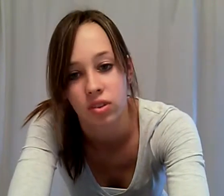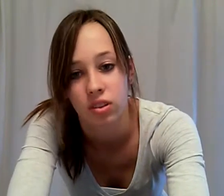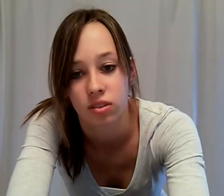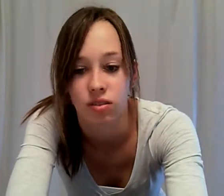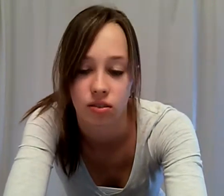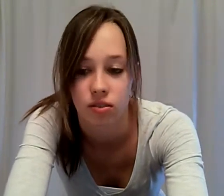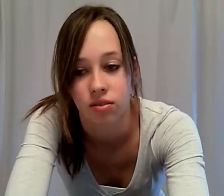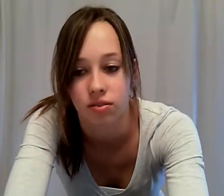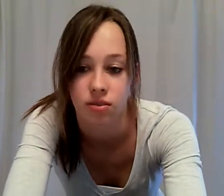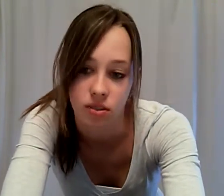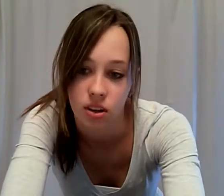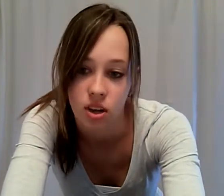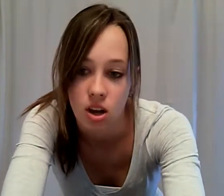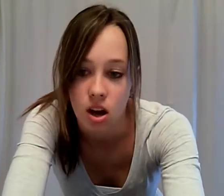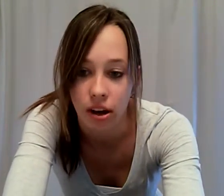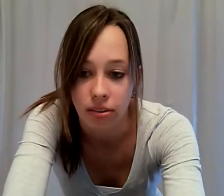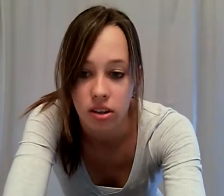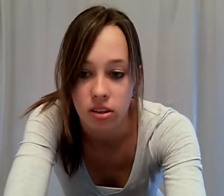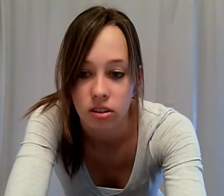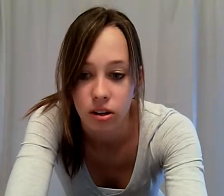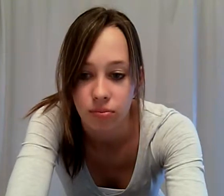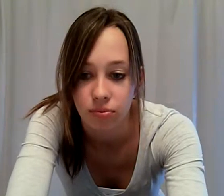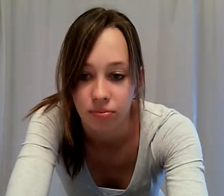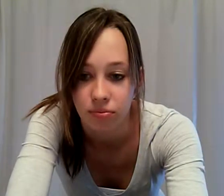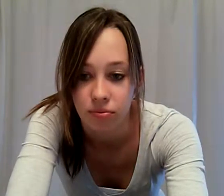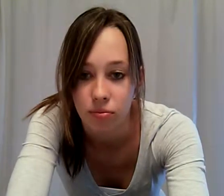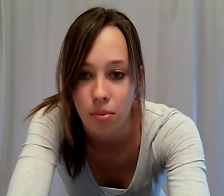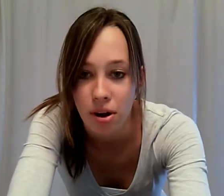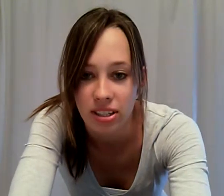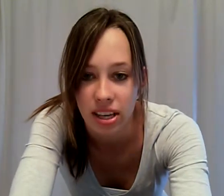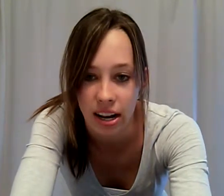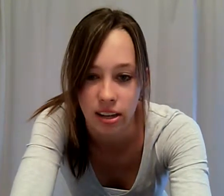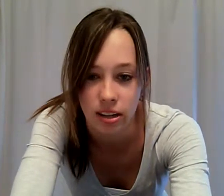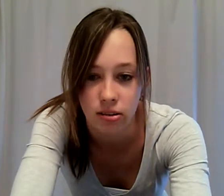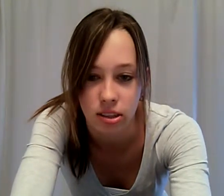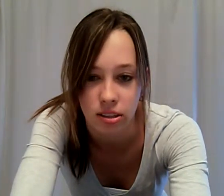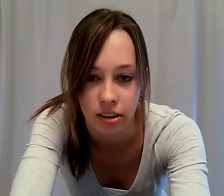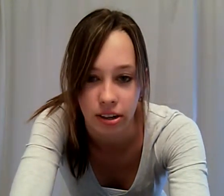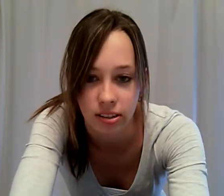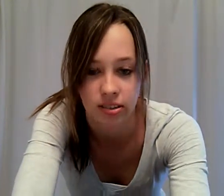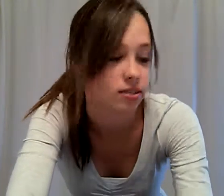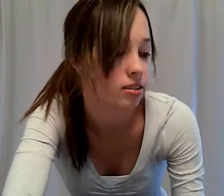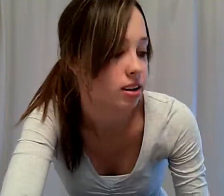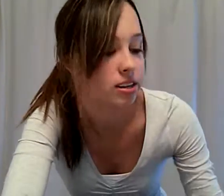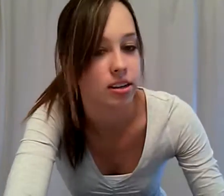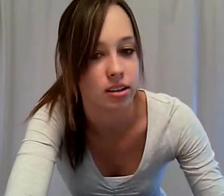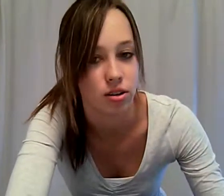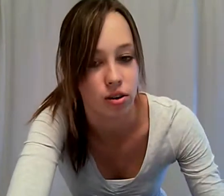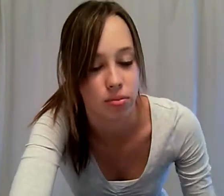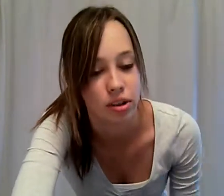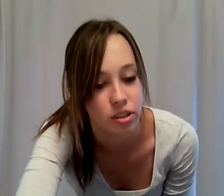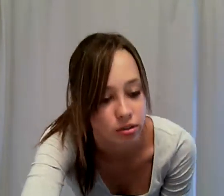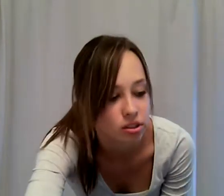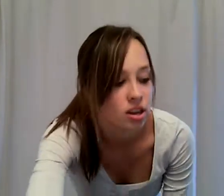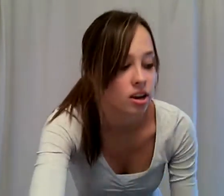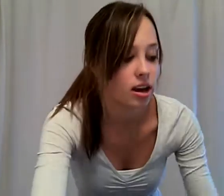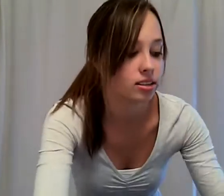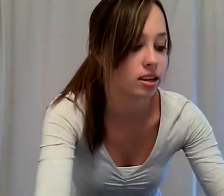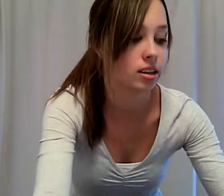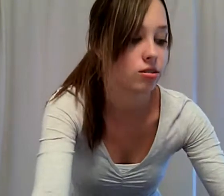hard. It's a waste of my time. Okay. So remember how I said I used these lyrics? That's what I did in tutorial part two. I said I